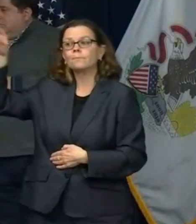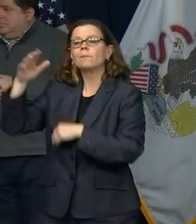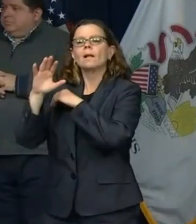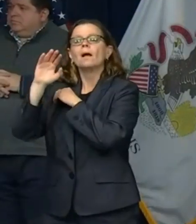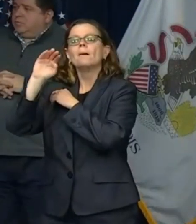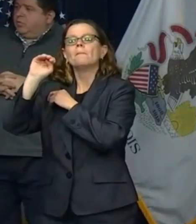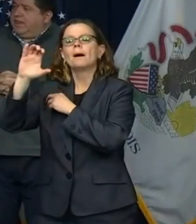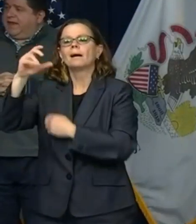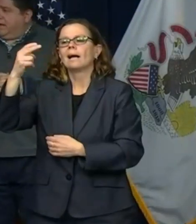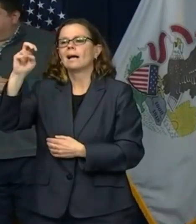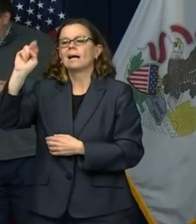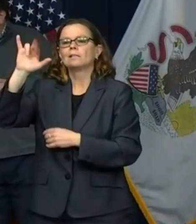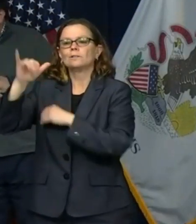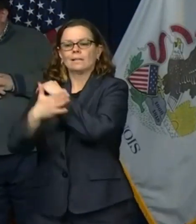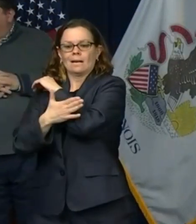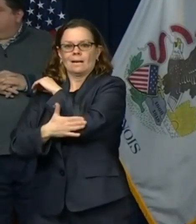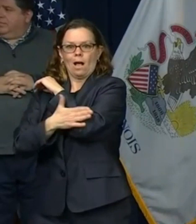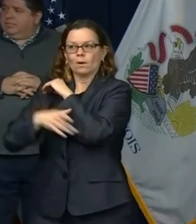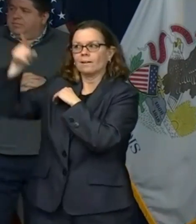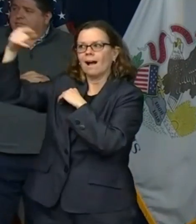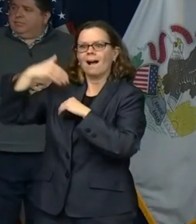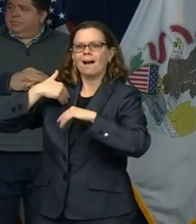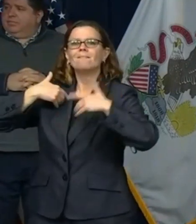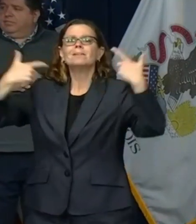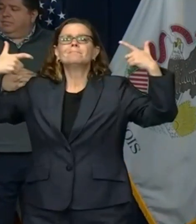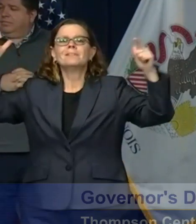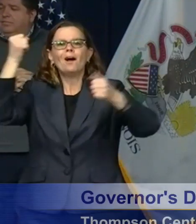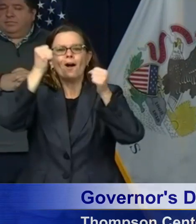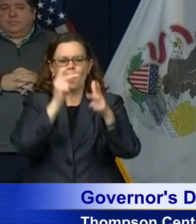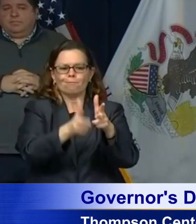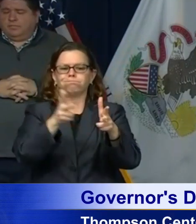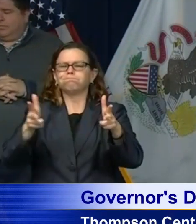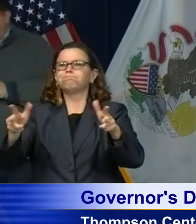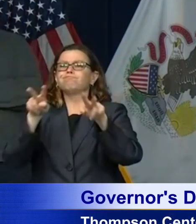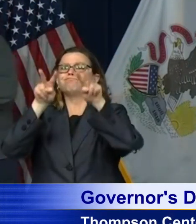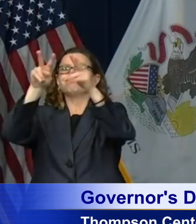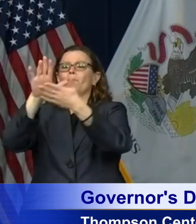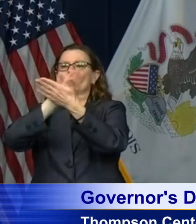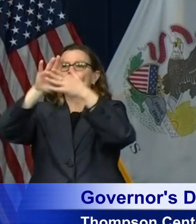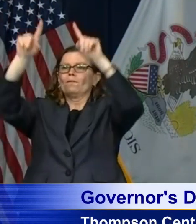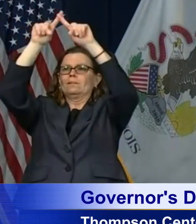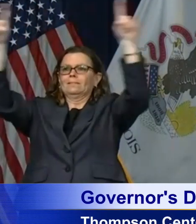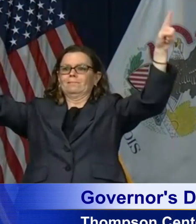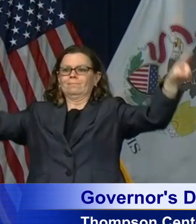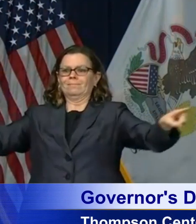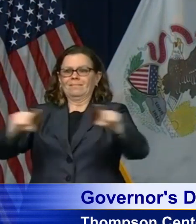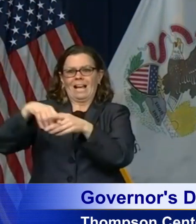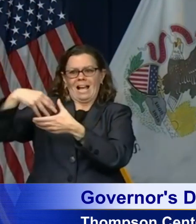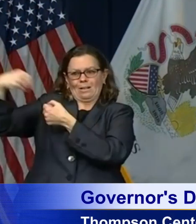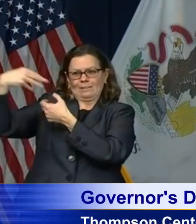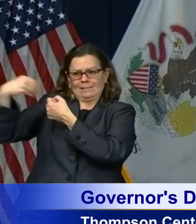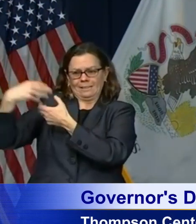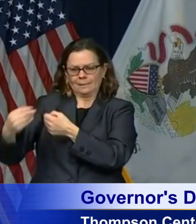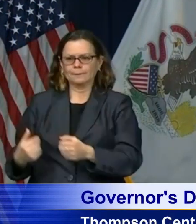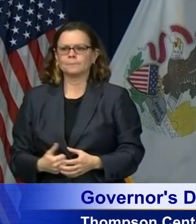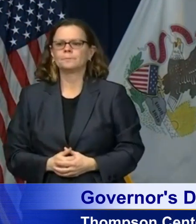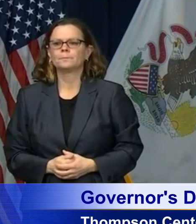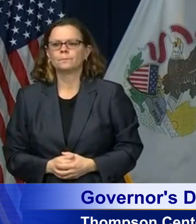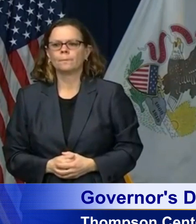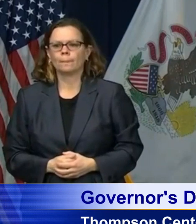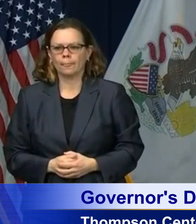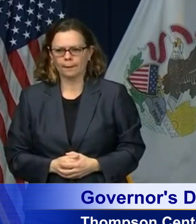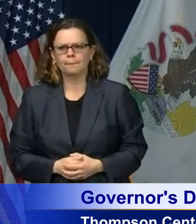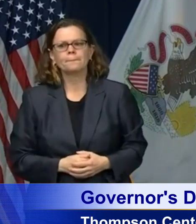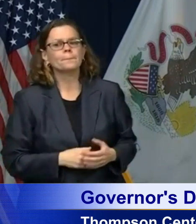days. The owner had said he had been in touch with some officials from IDPH and he was trying to work with them on if he could potentially reopen May 1st.